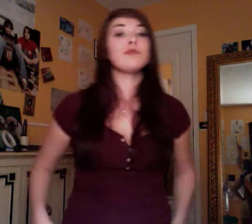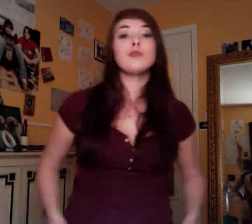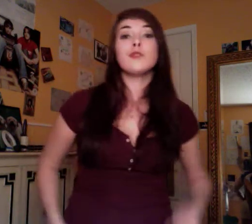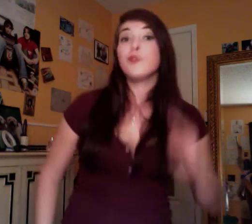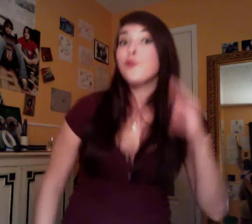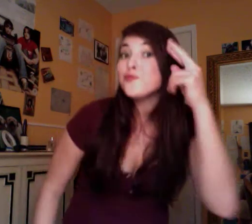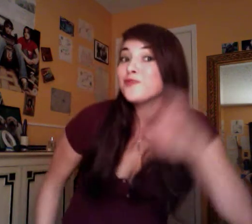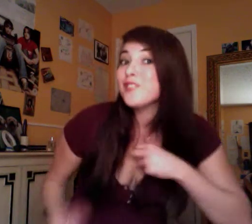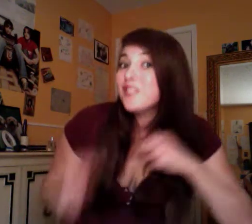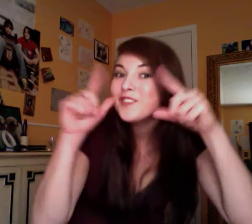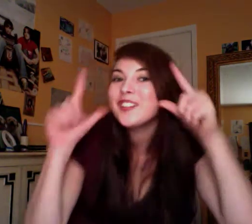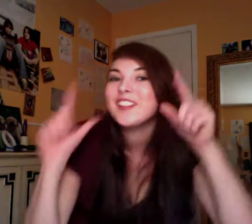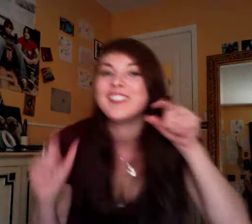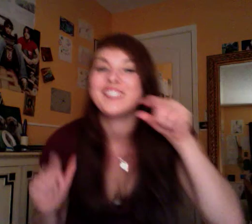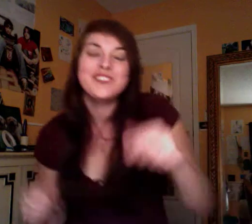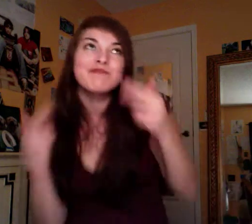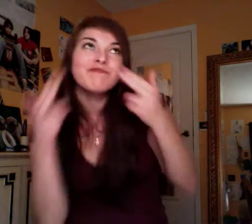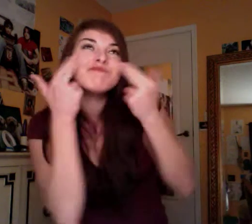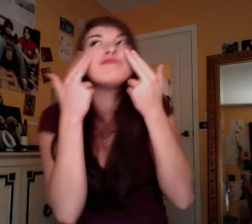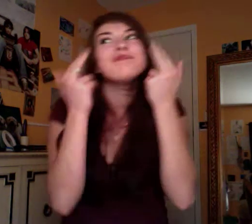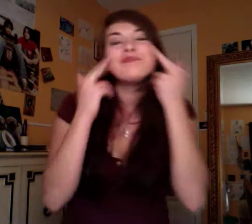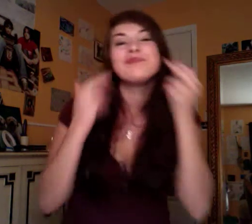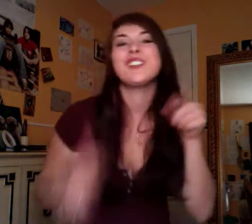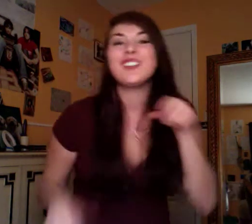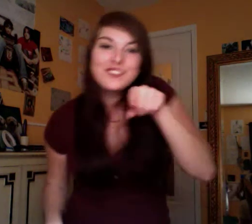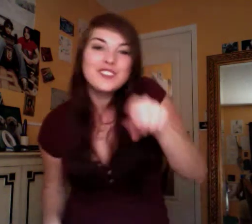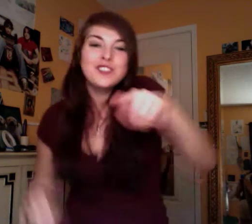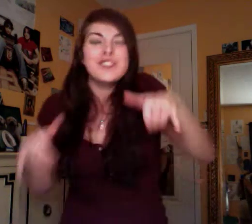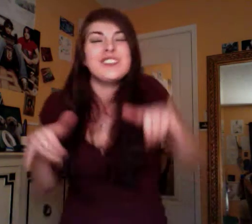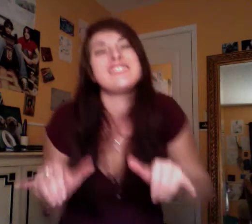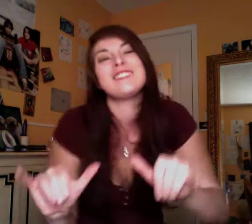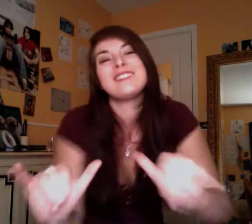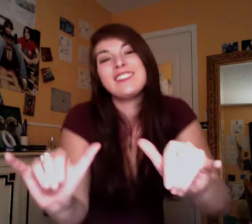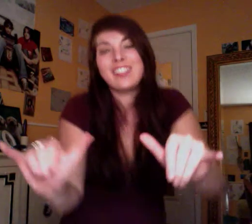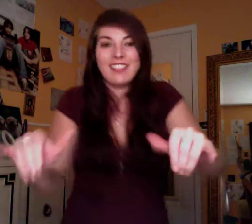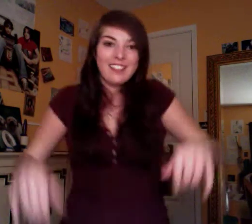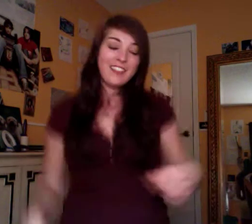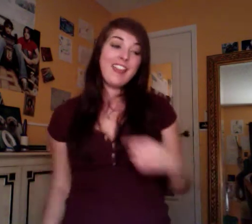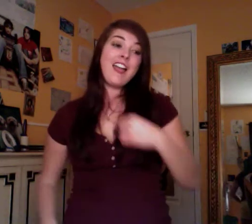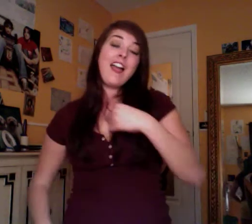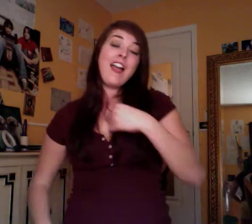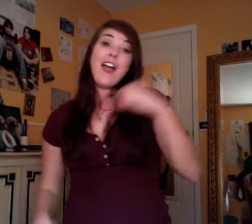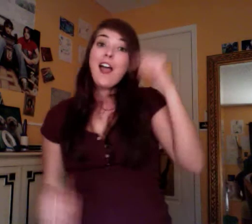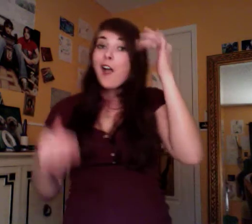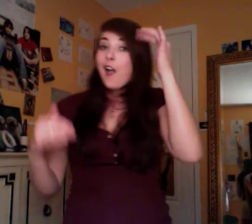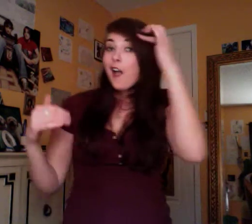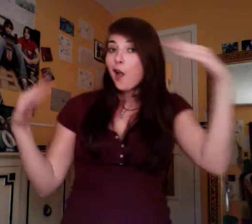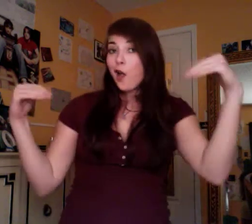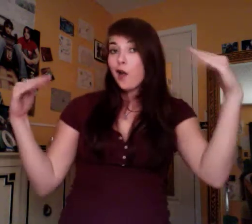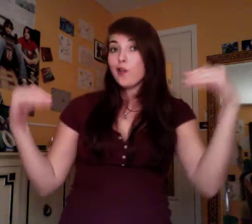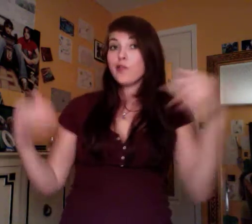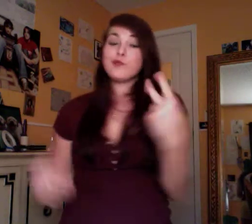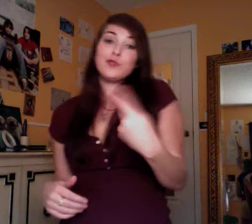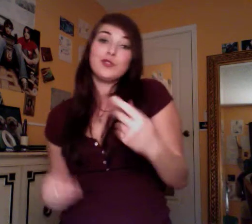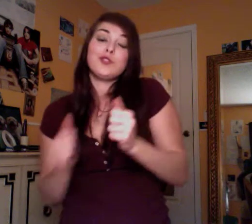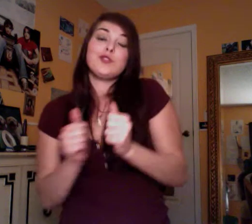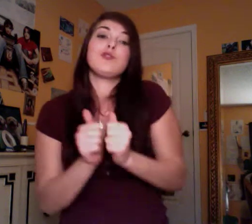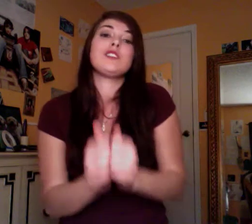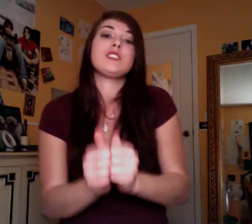You're the reason I wake up, put on my makeup, after all this time, you're the one that I hope to,